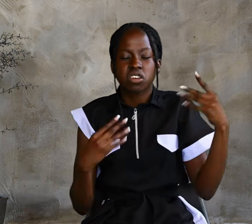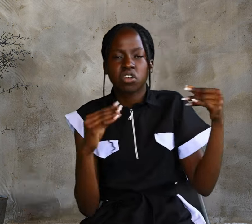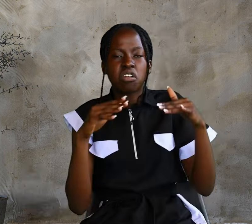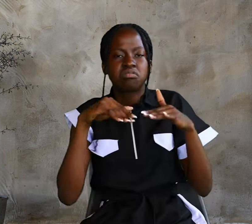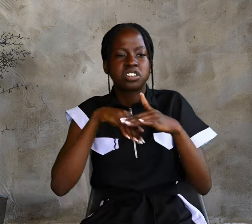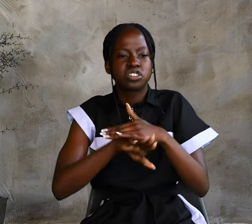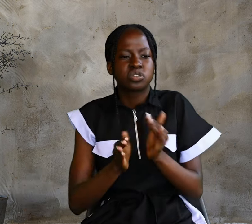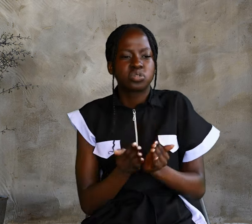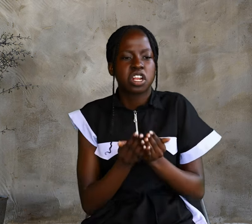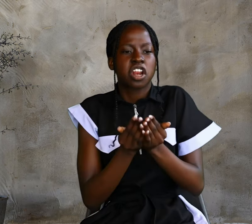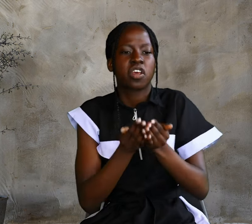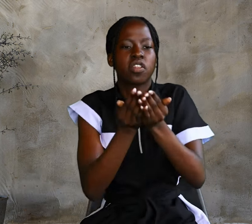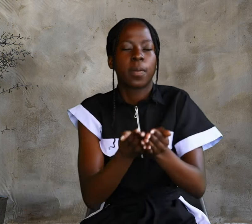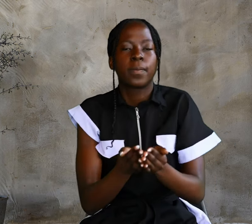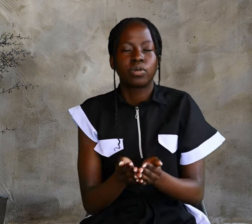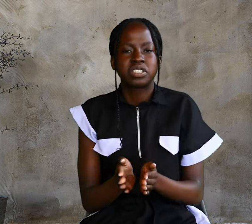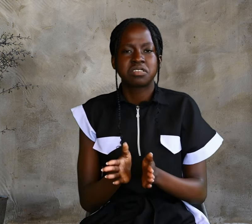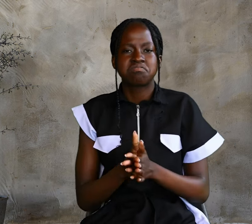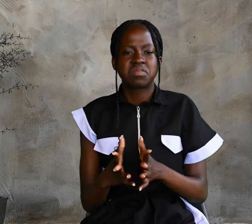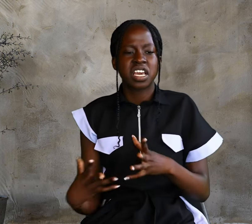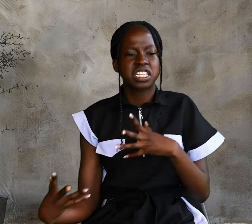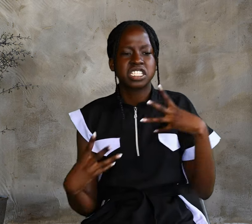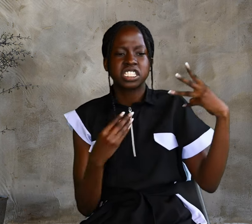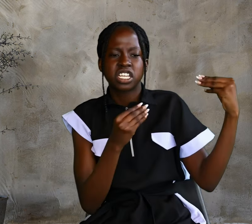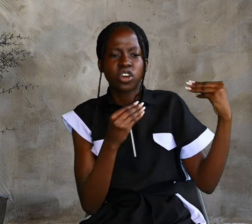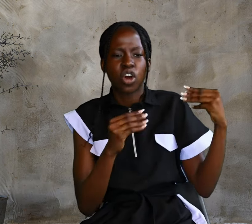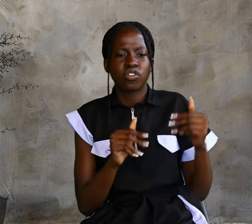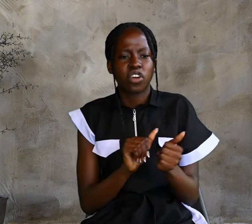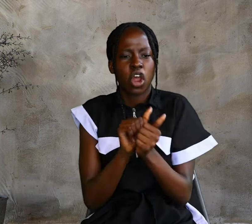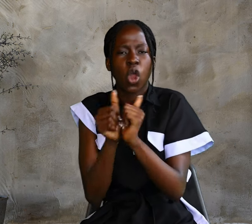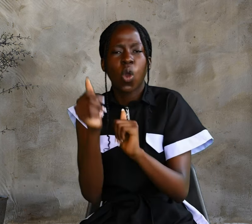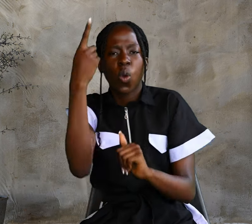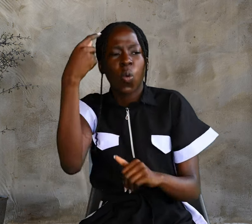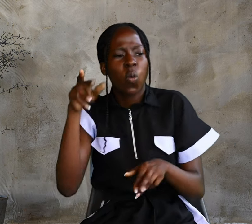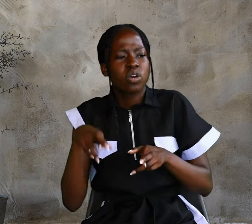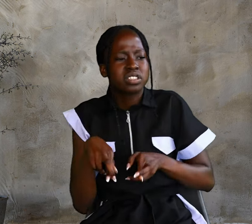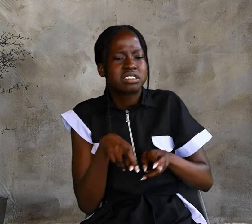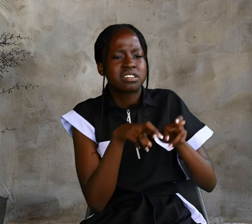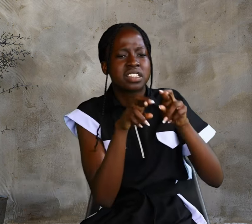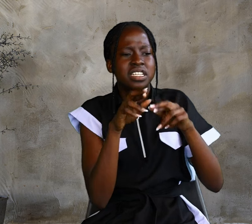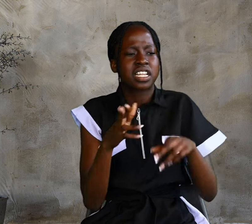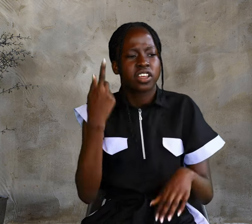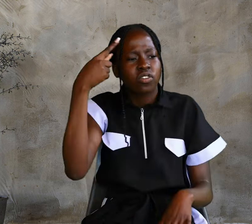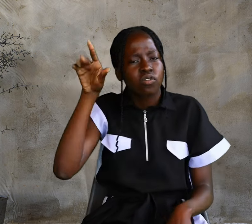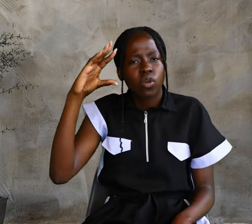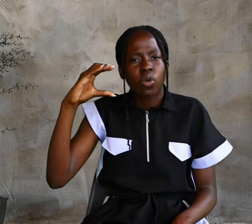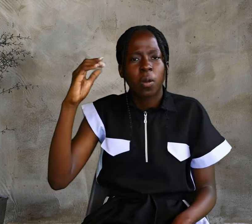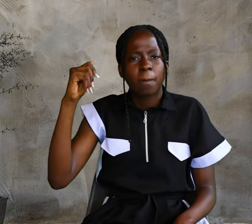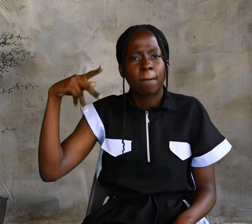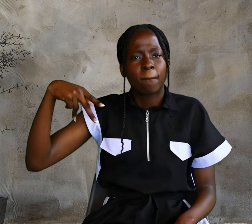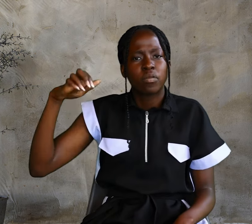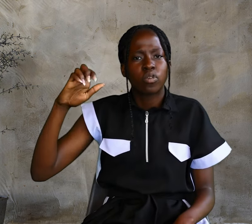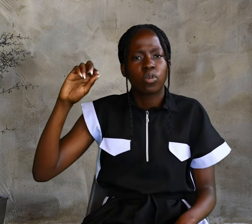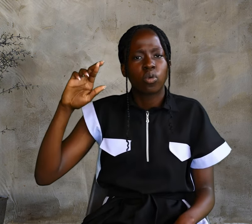where they got into a boat and set off across the lake for Capernaum.